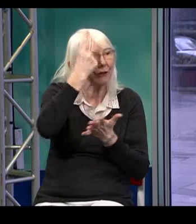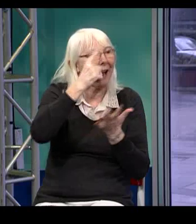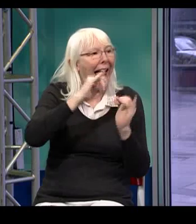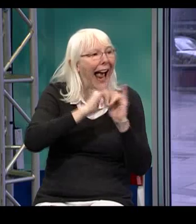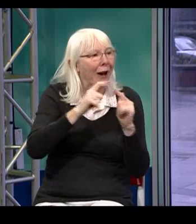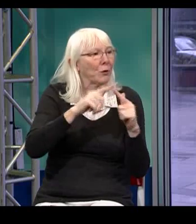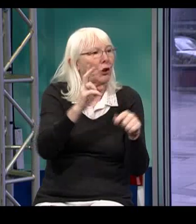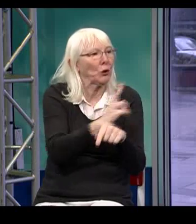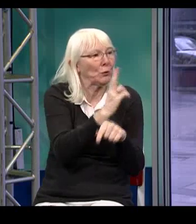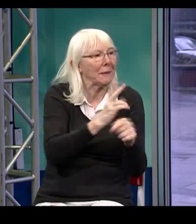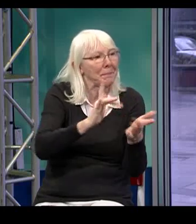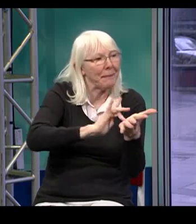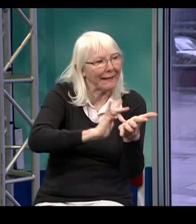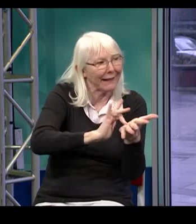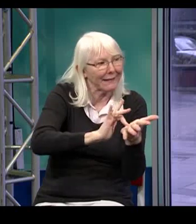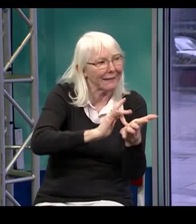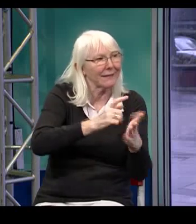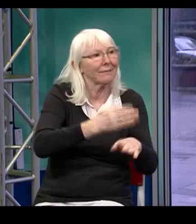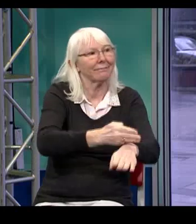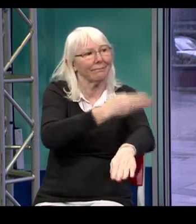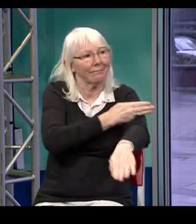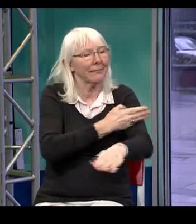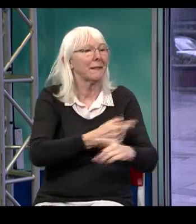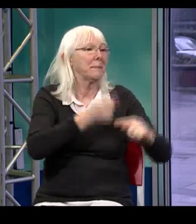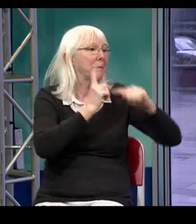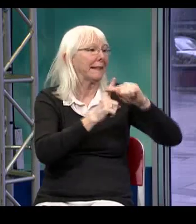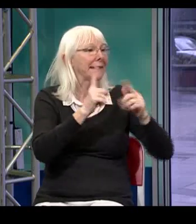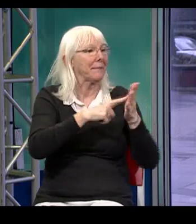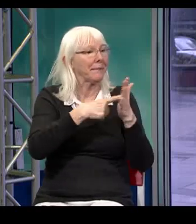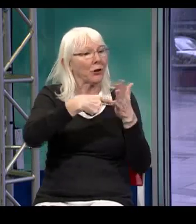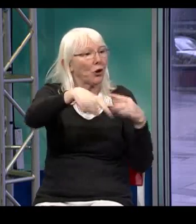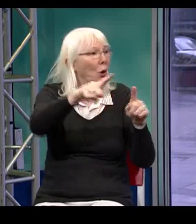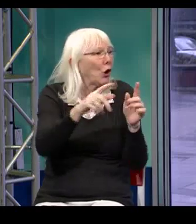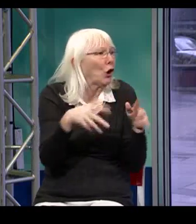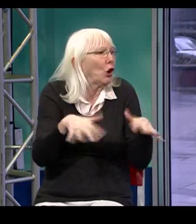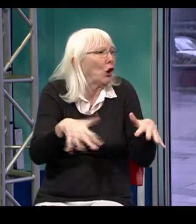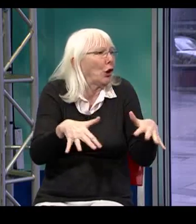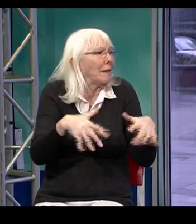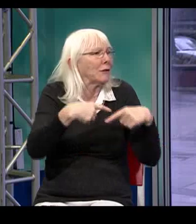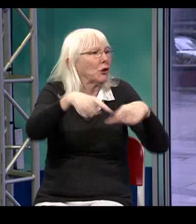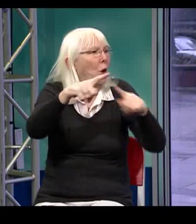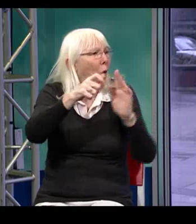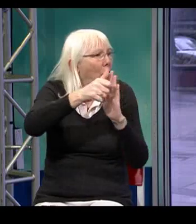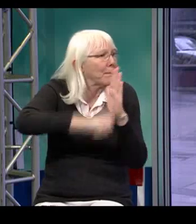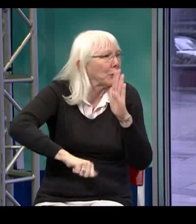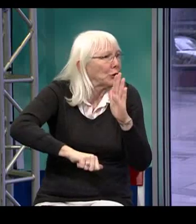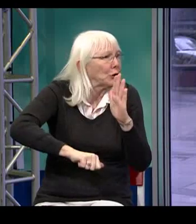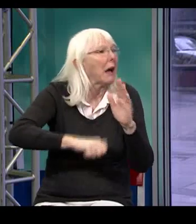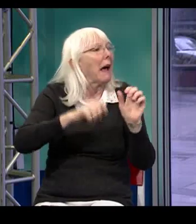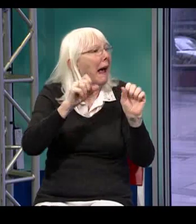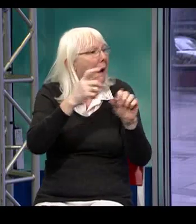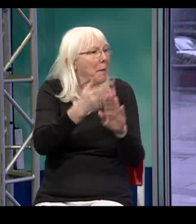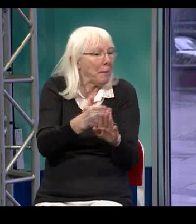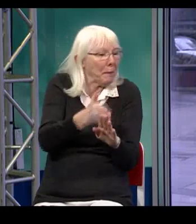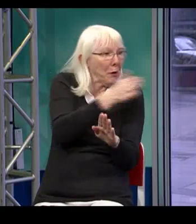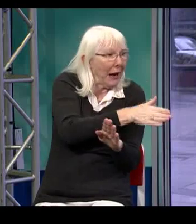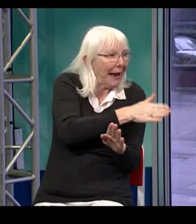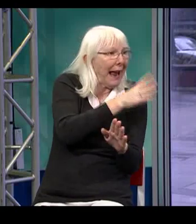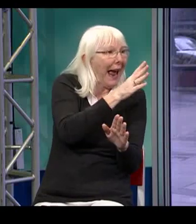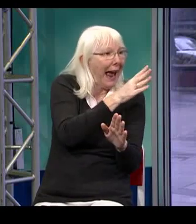has the background to think he could understand a deaf person, but really people's access to health care has improved significantly. Also,